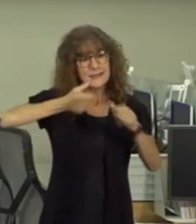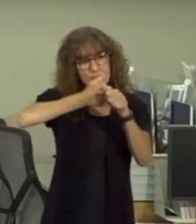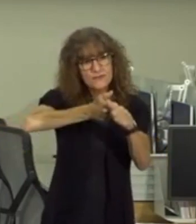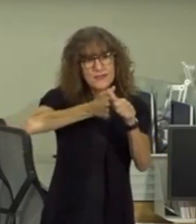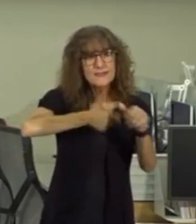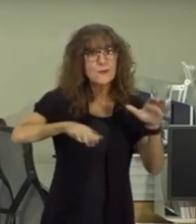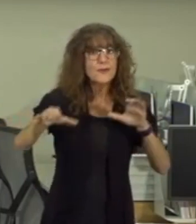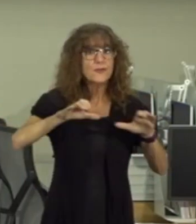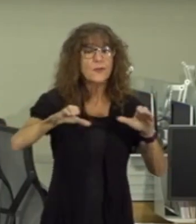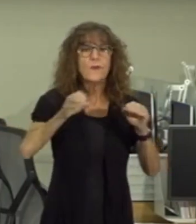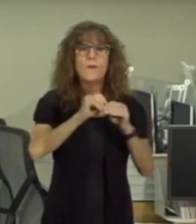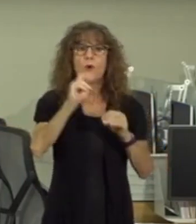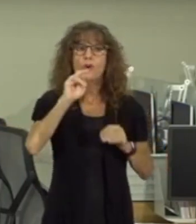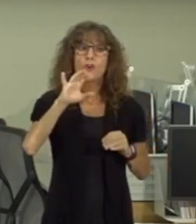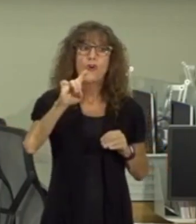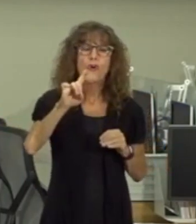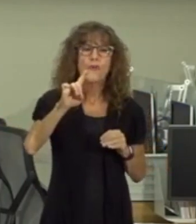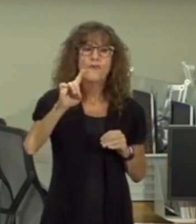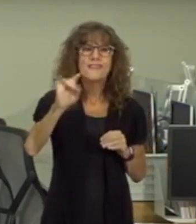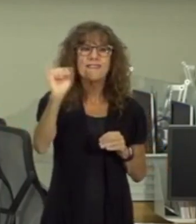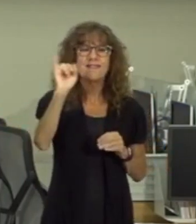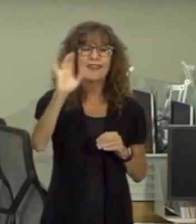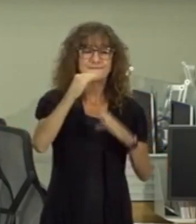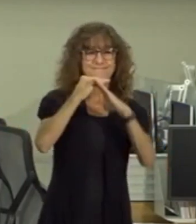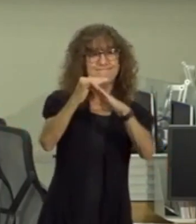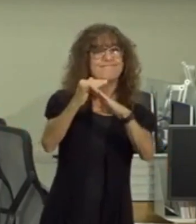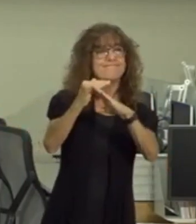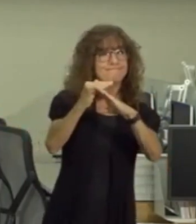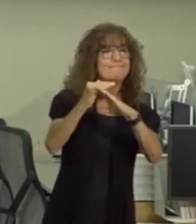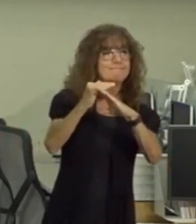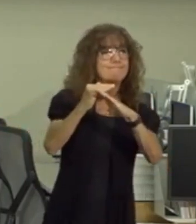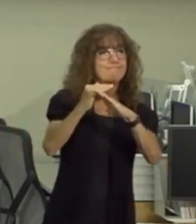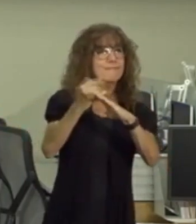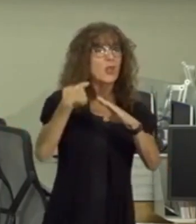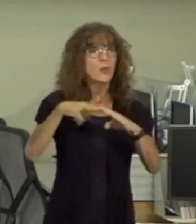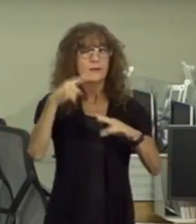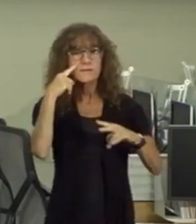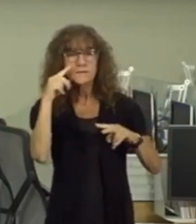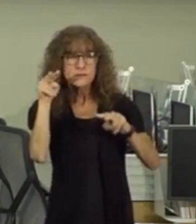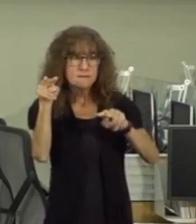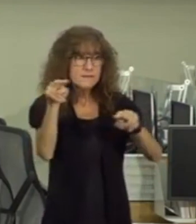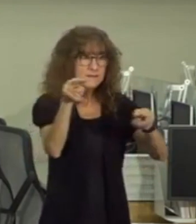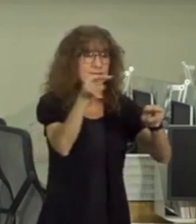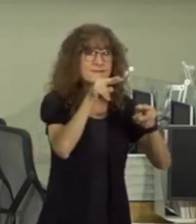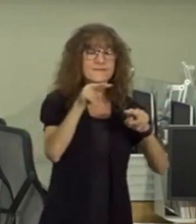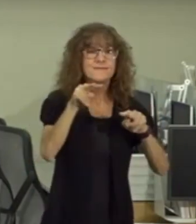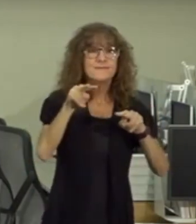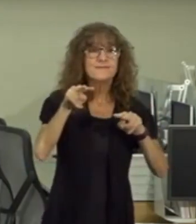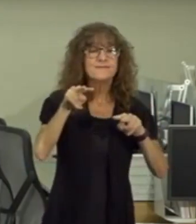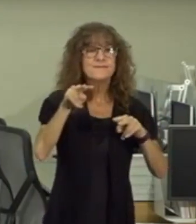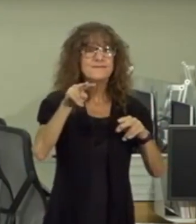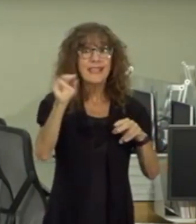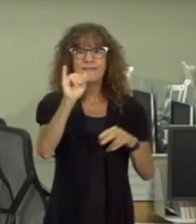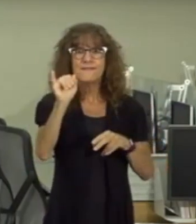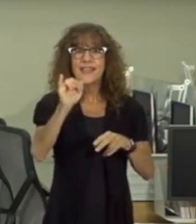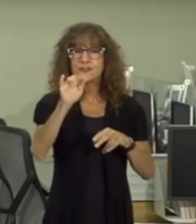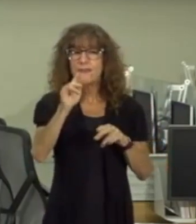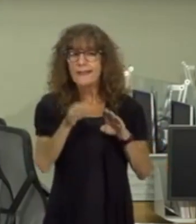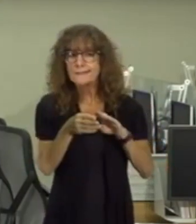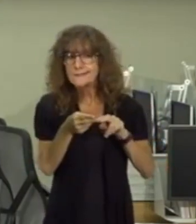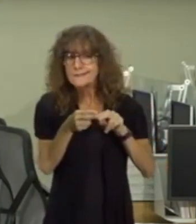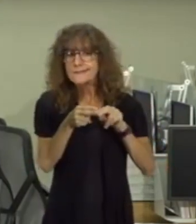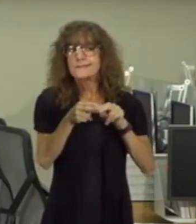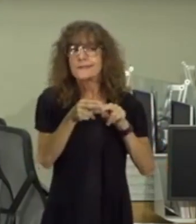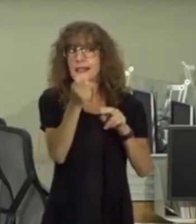we do the more covet 19 infections we can prevent we're keeping an eye on our infection rate because it has crept up a bit